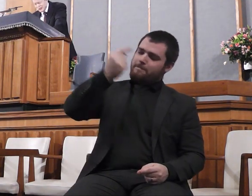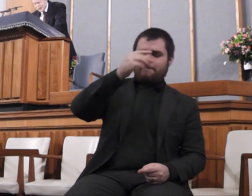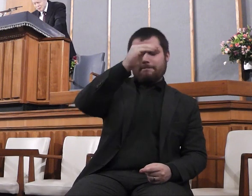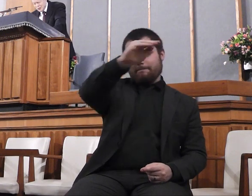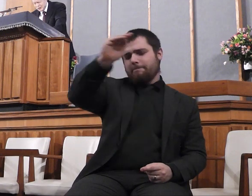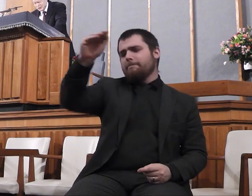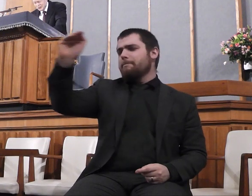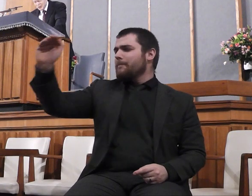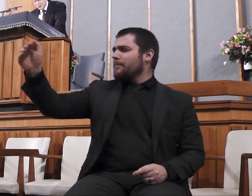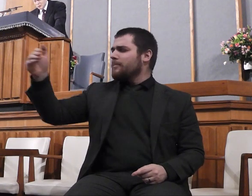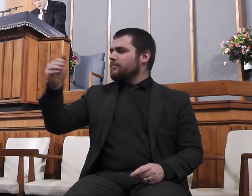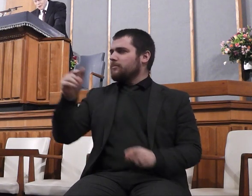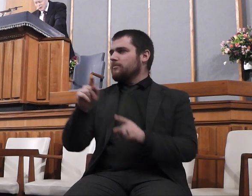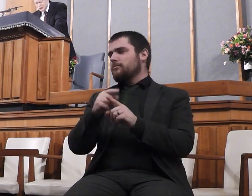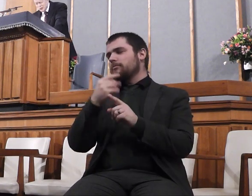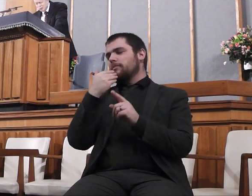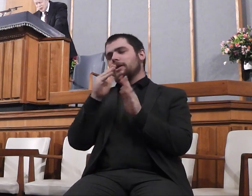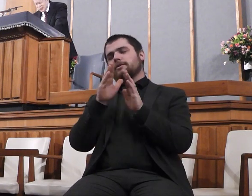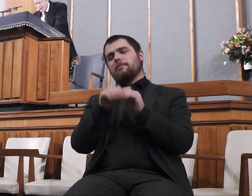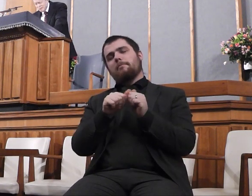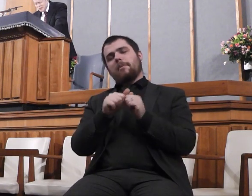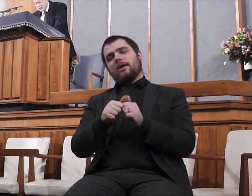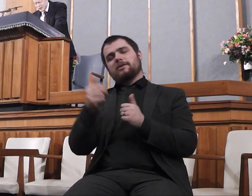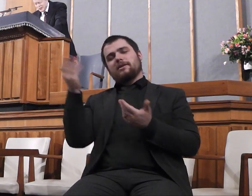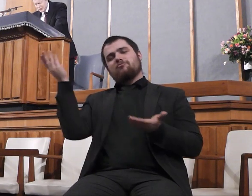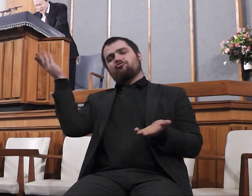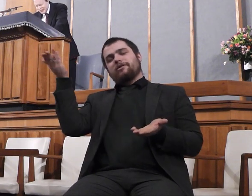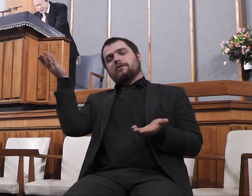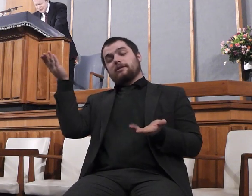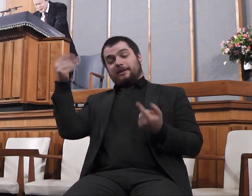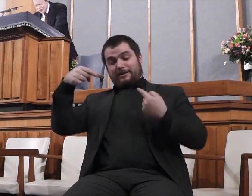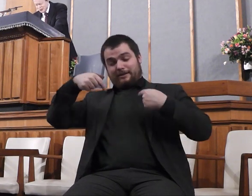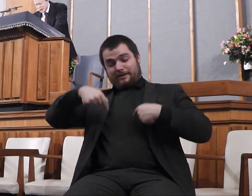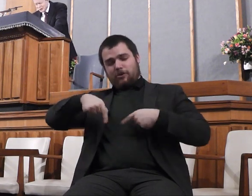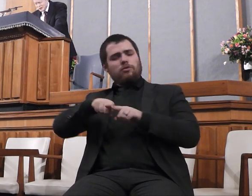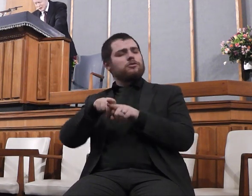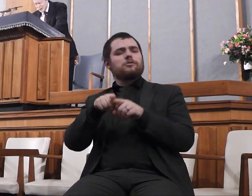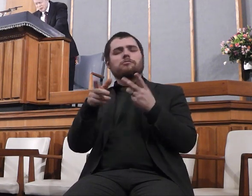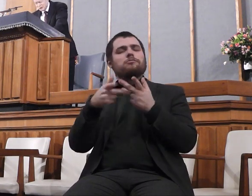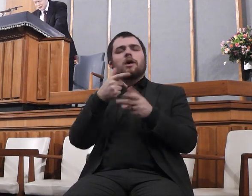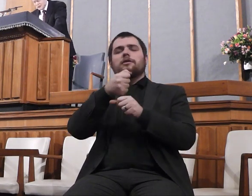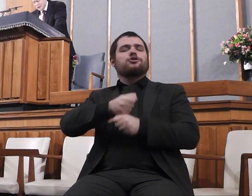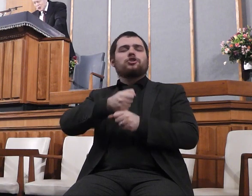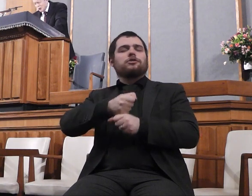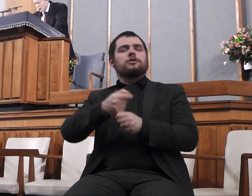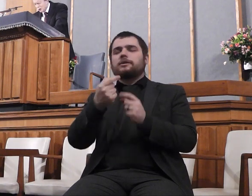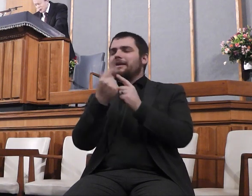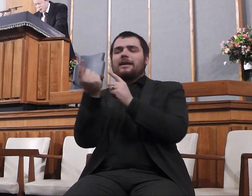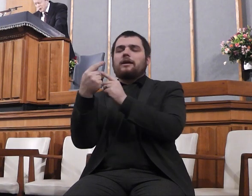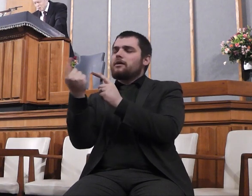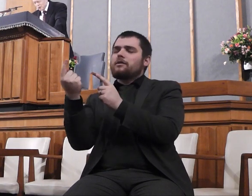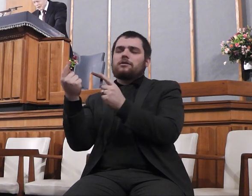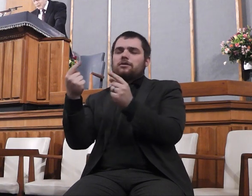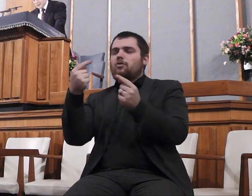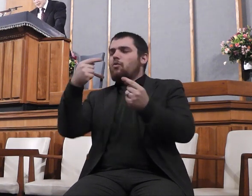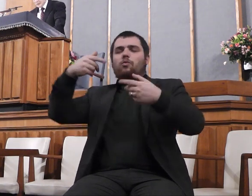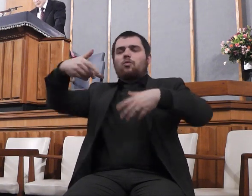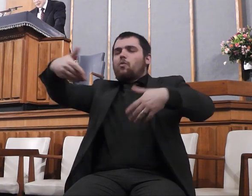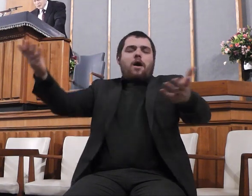thy message wherever it is proclaimed this night, in churches and chapels. O Lord, we pray that thou